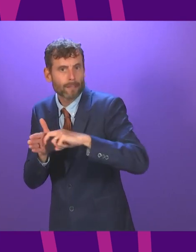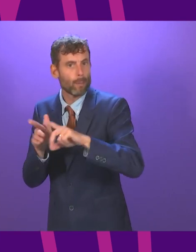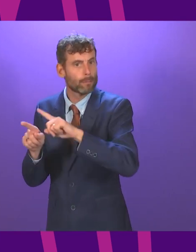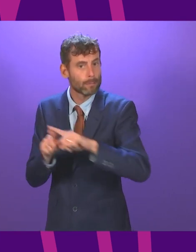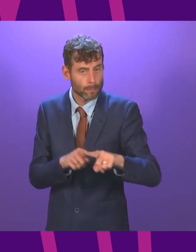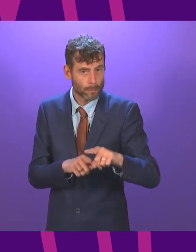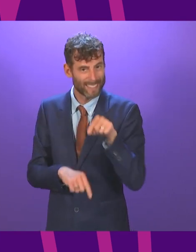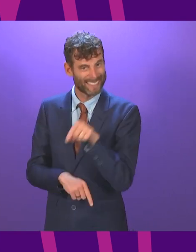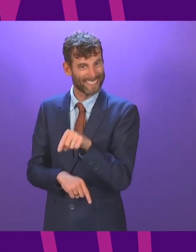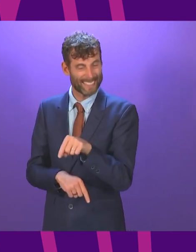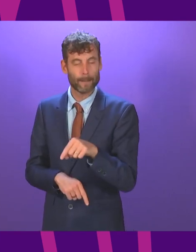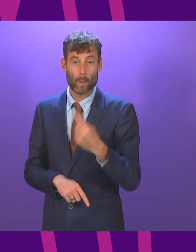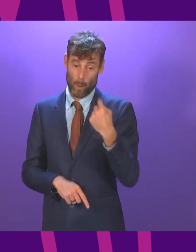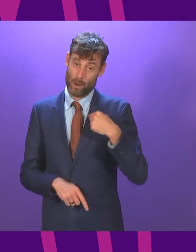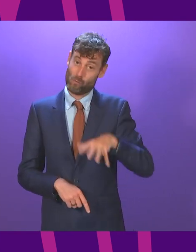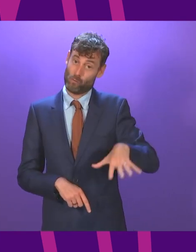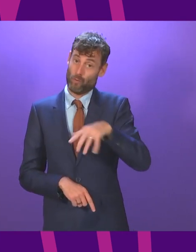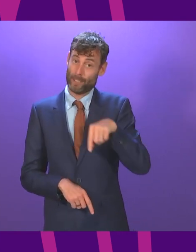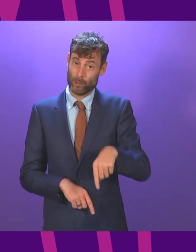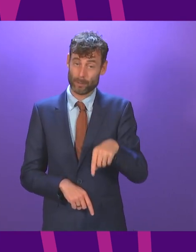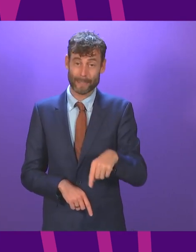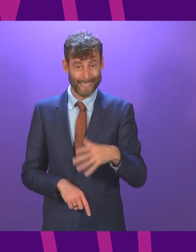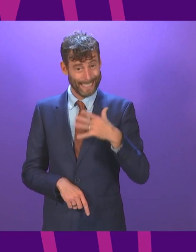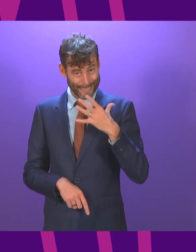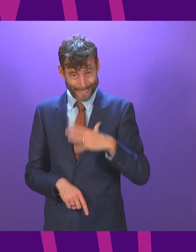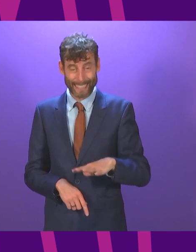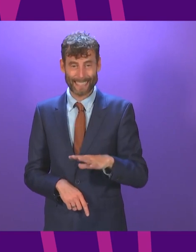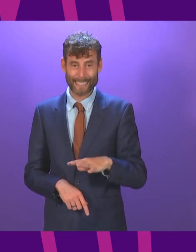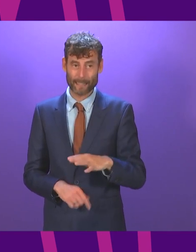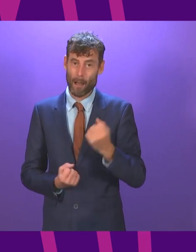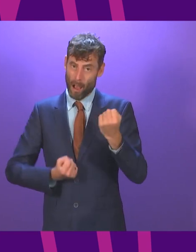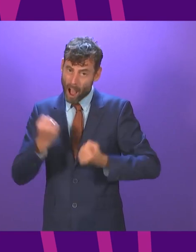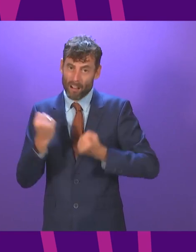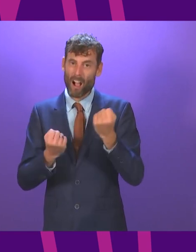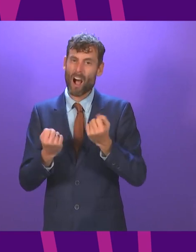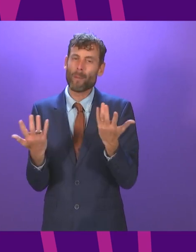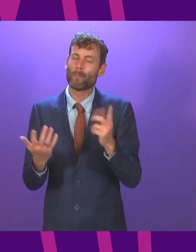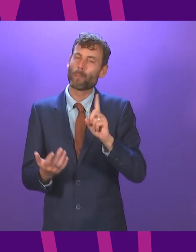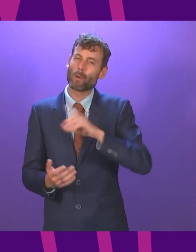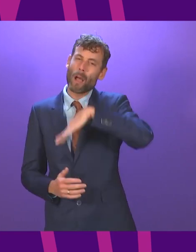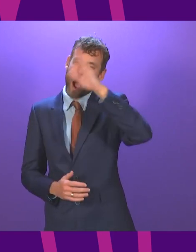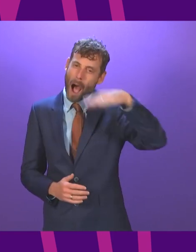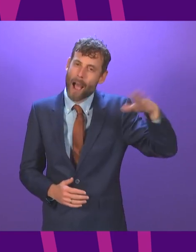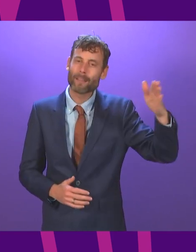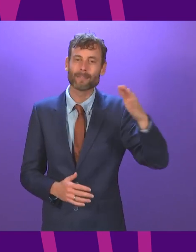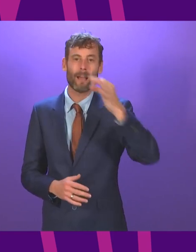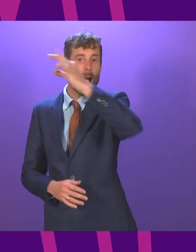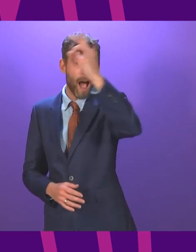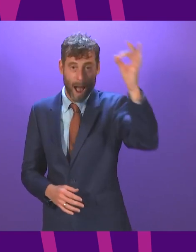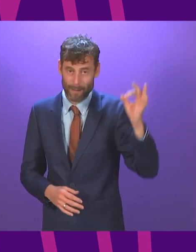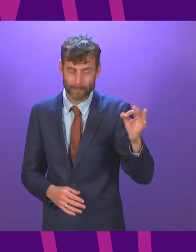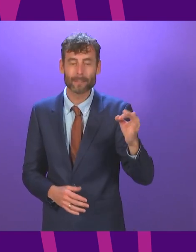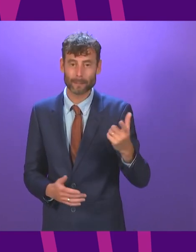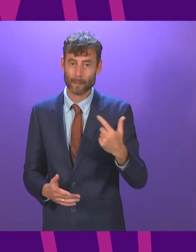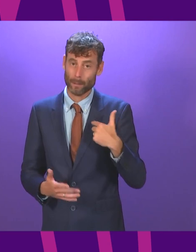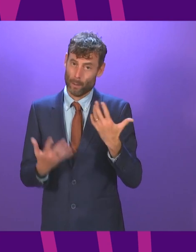as a region which is currently widely dependent on car travel can the highlands and islands expect to see real improvement in rail